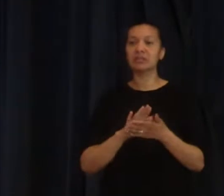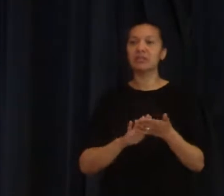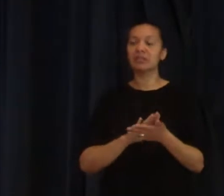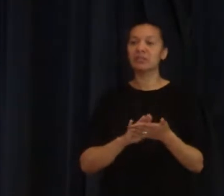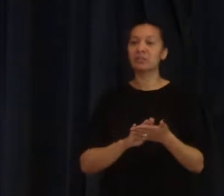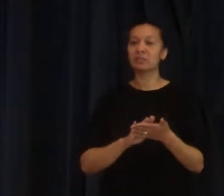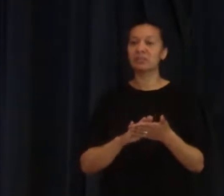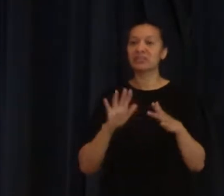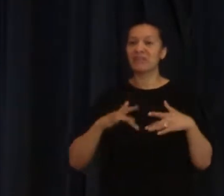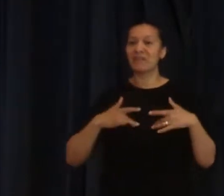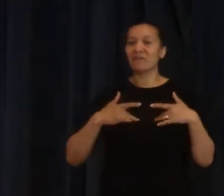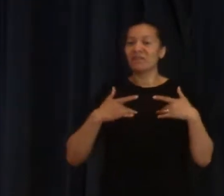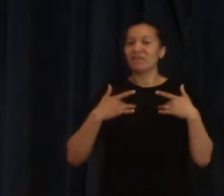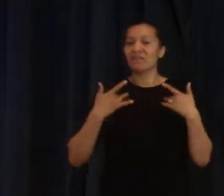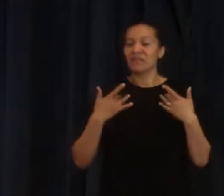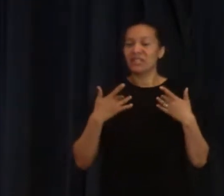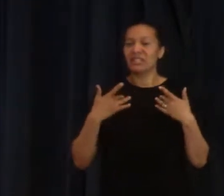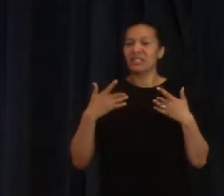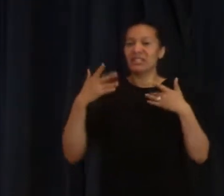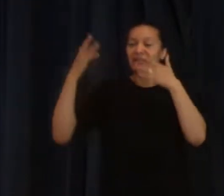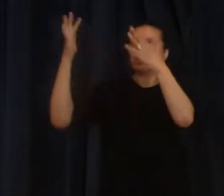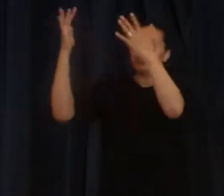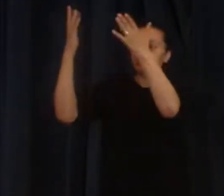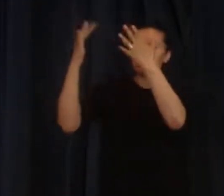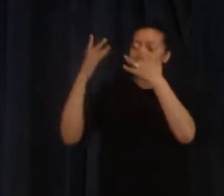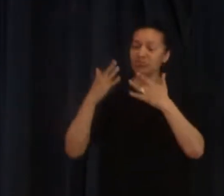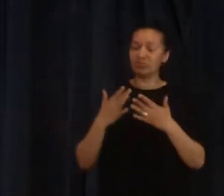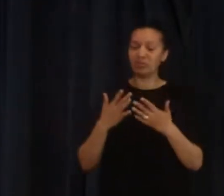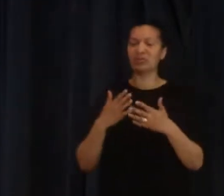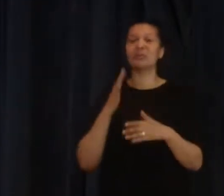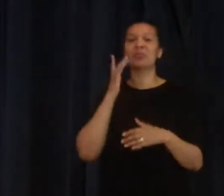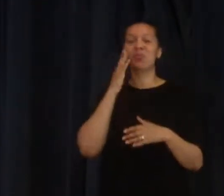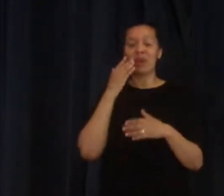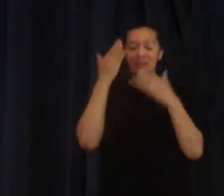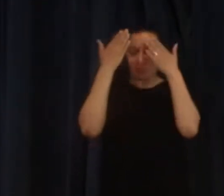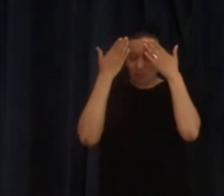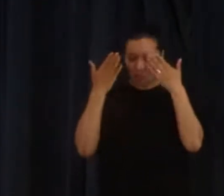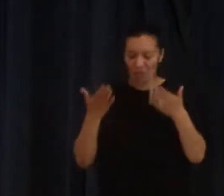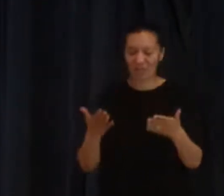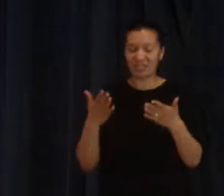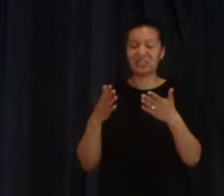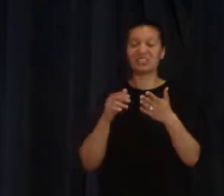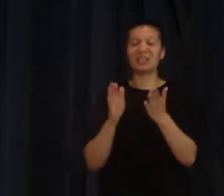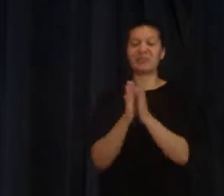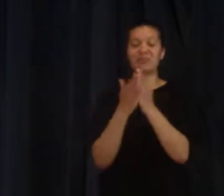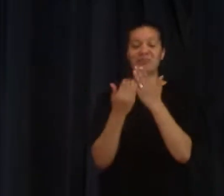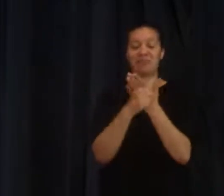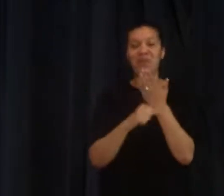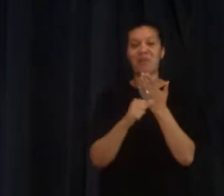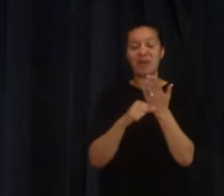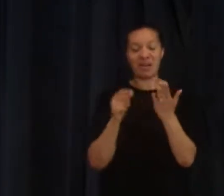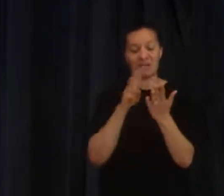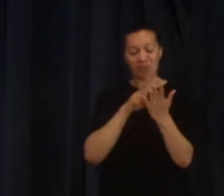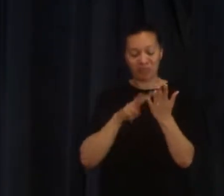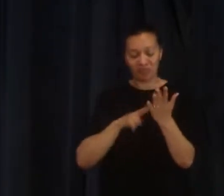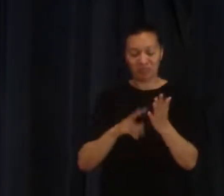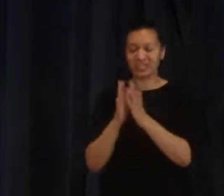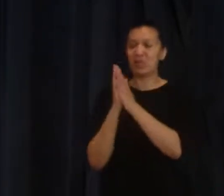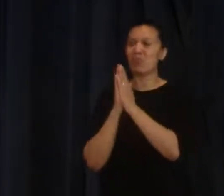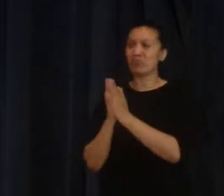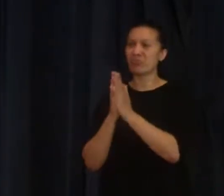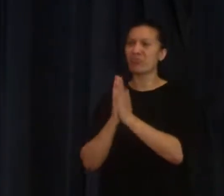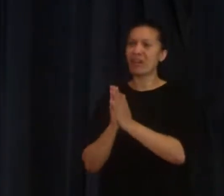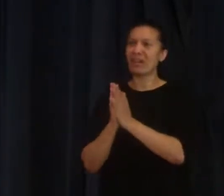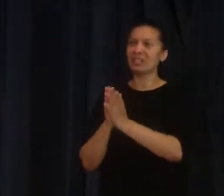I'm not feeling God's presence but when I worship when I read my Bible when I pray there's something about the Holy Spirit that